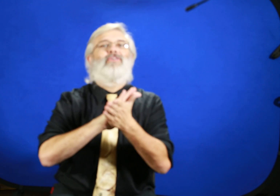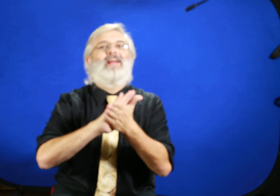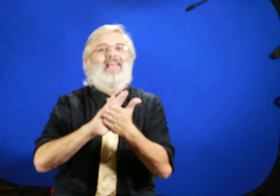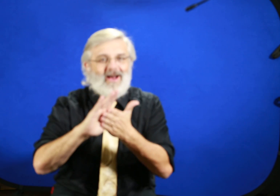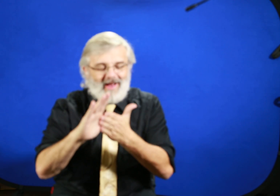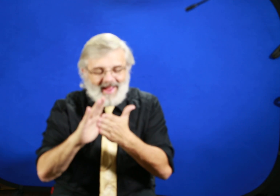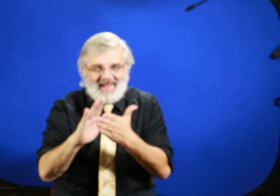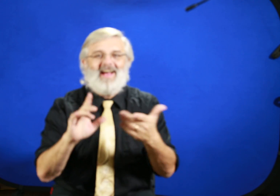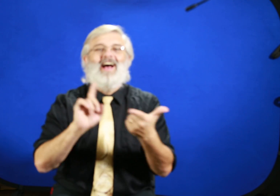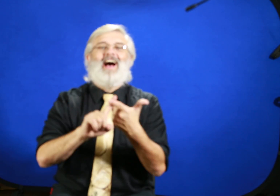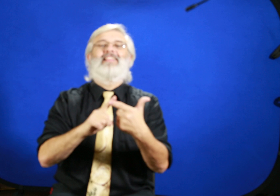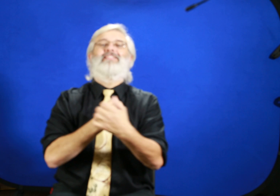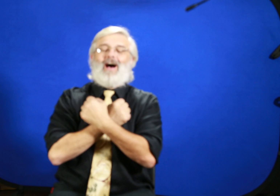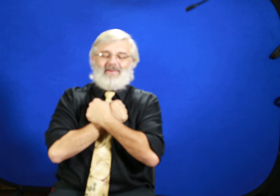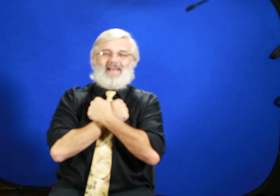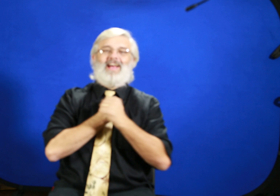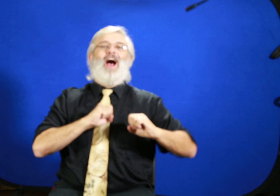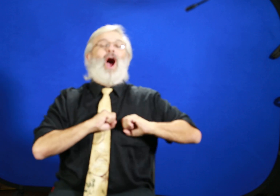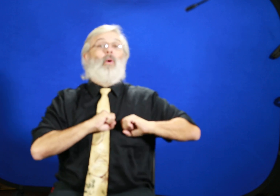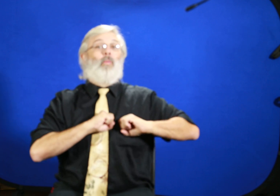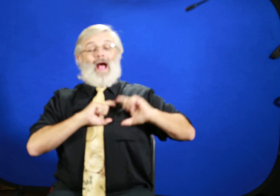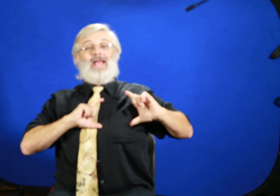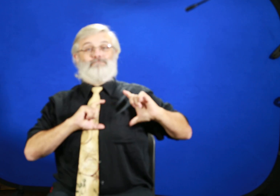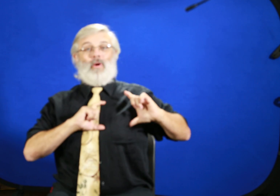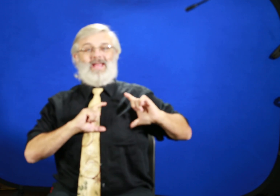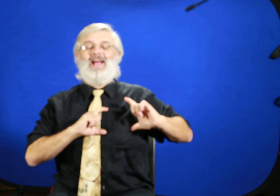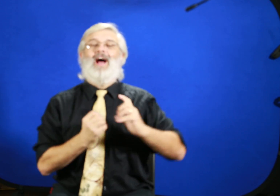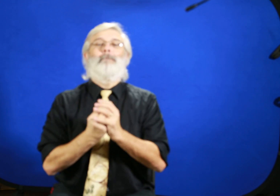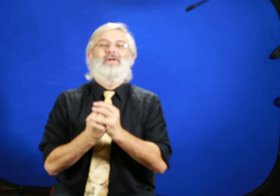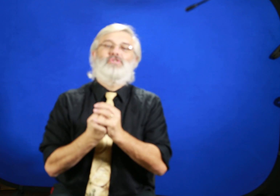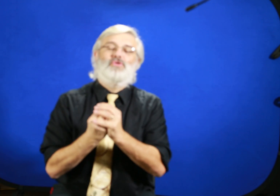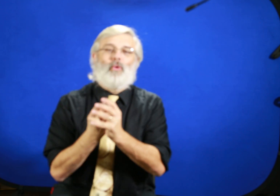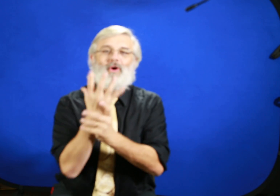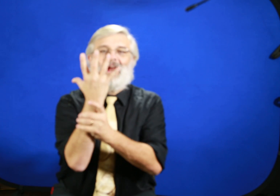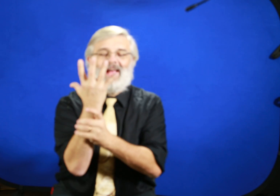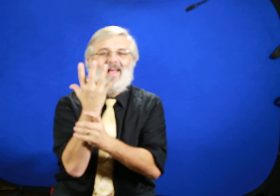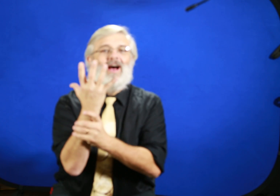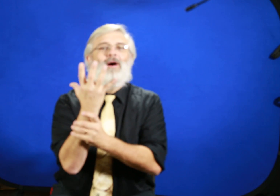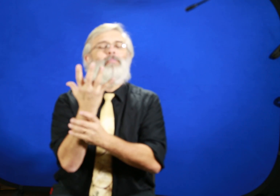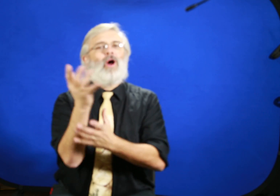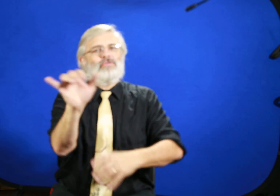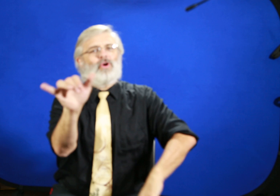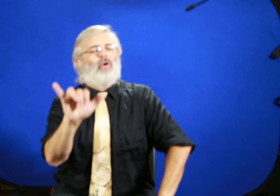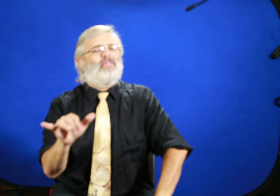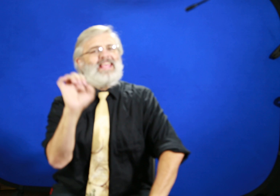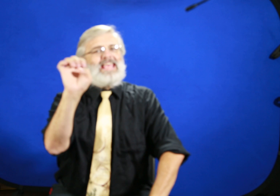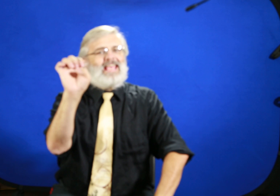forgiving and loving, awake, boing, maturing, but also the E.